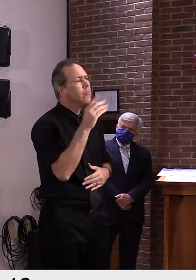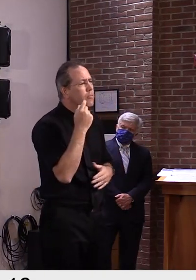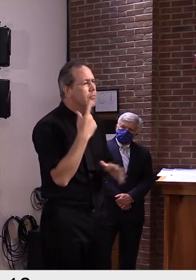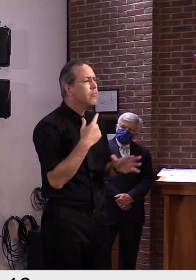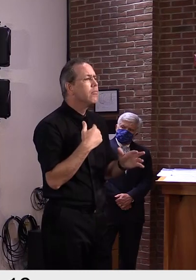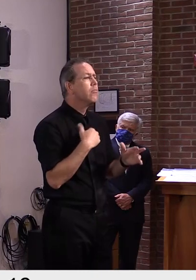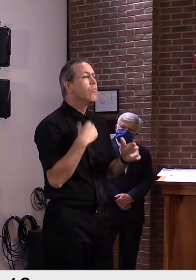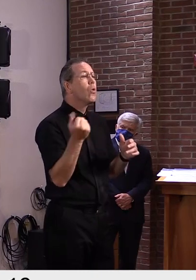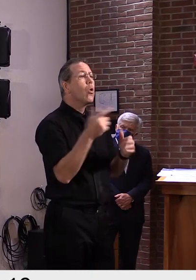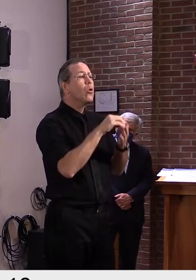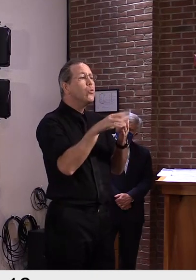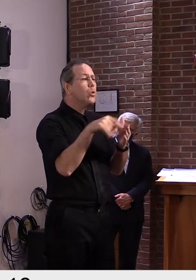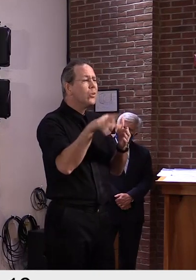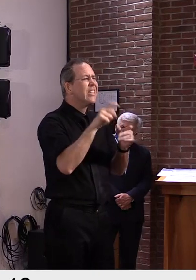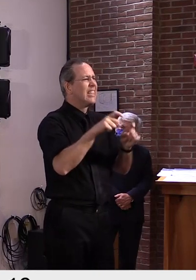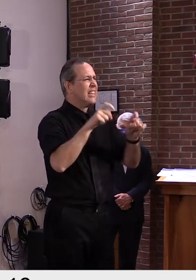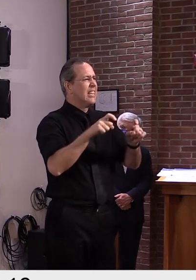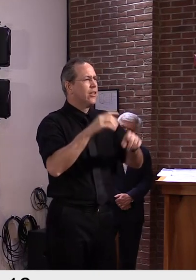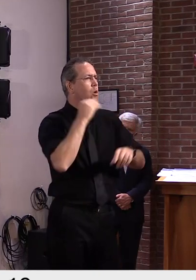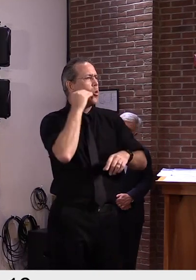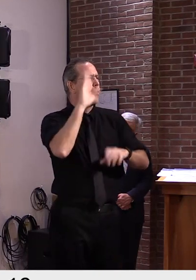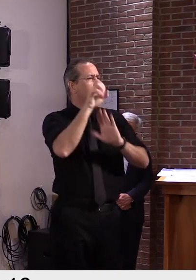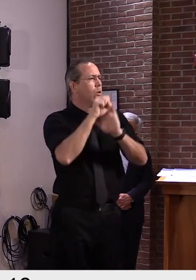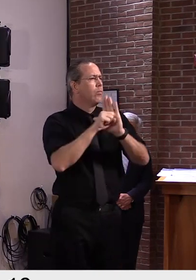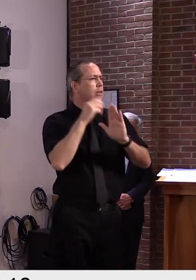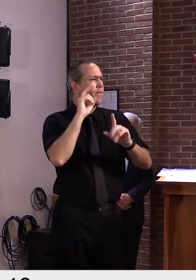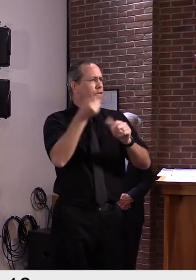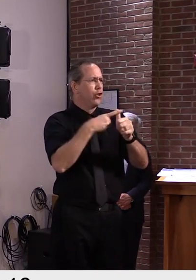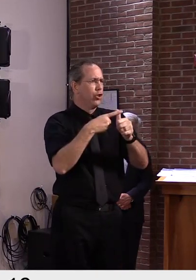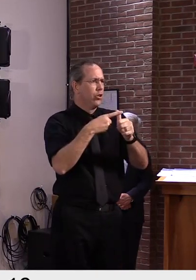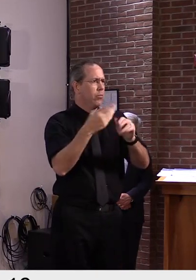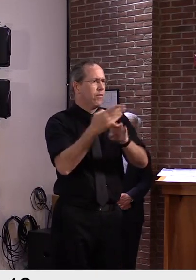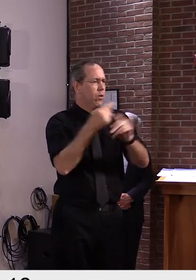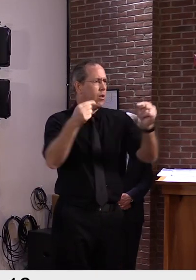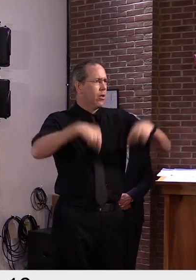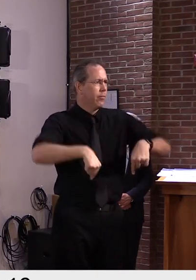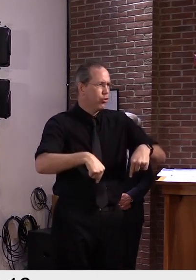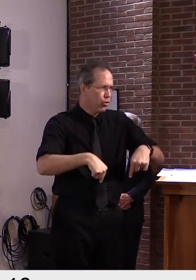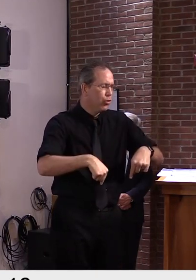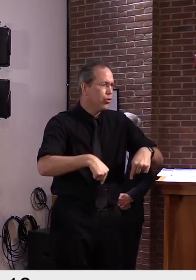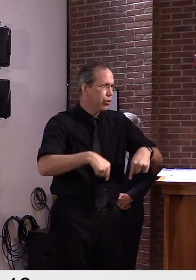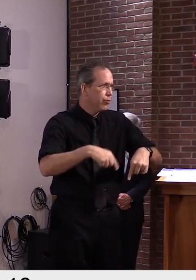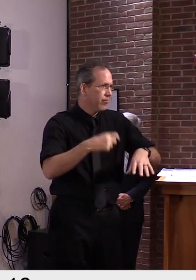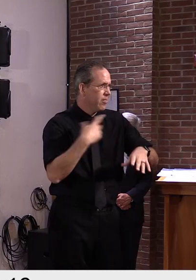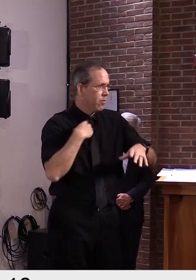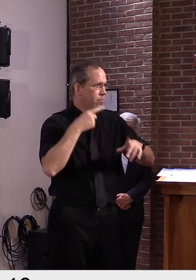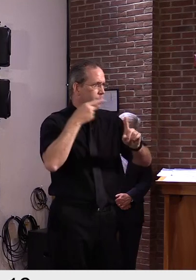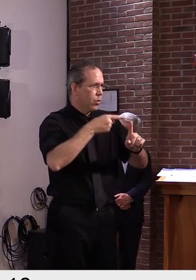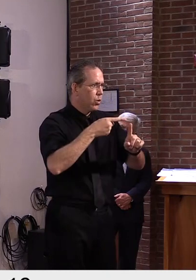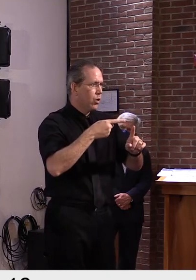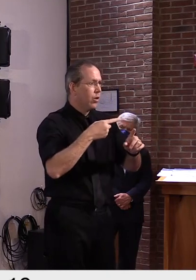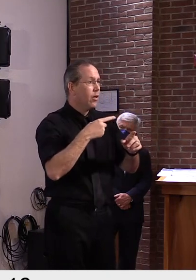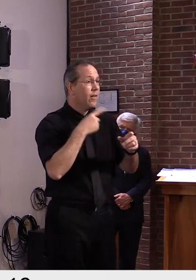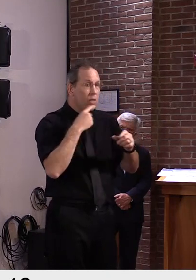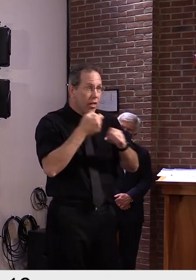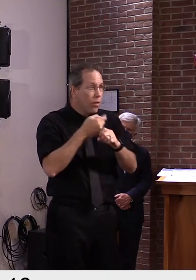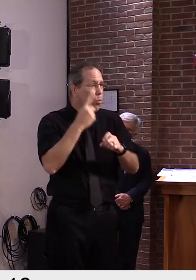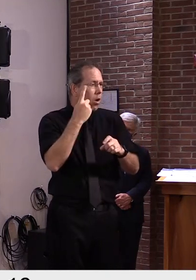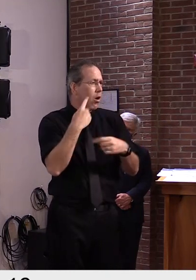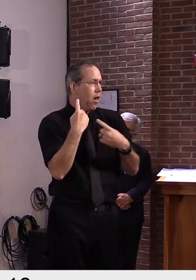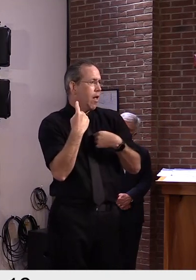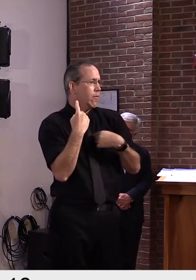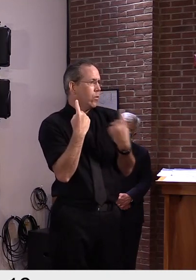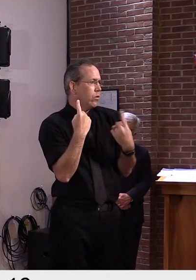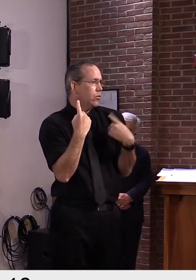um, stay tuned is all I can say for that. And with regard to contact tracing, our current staff has been quite